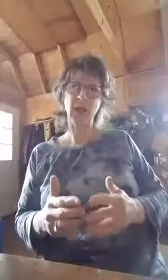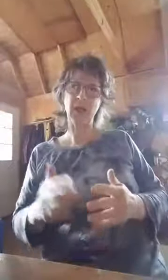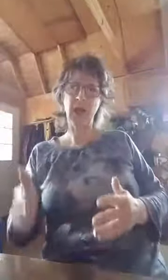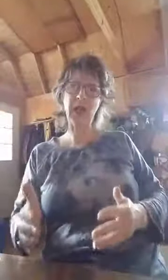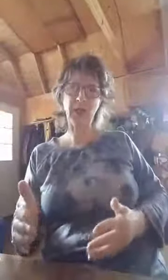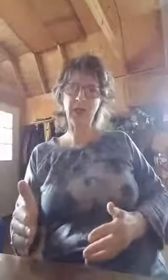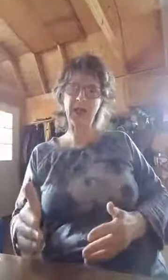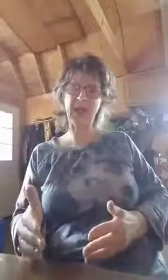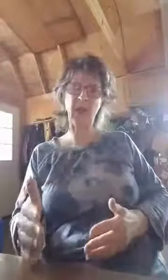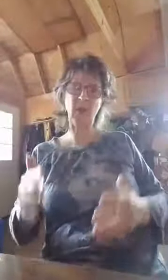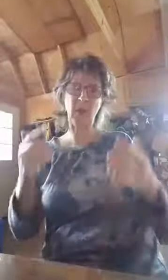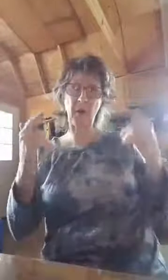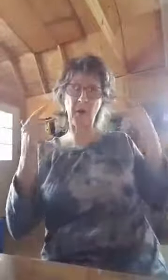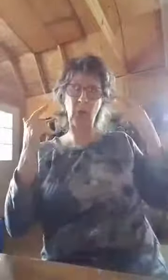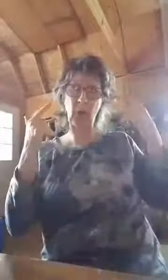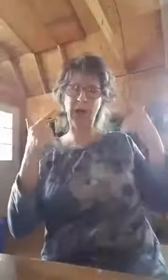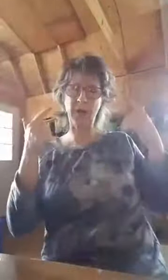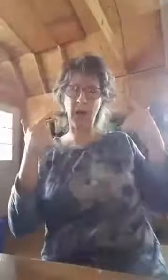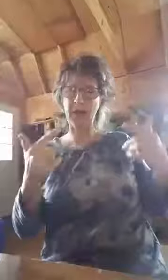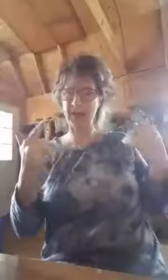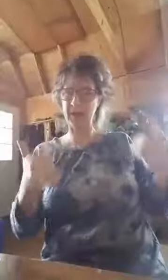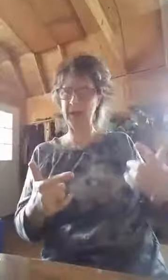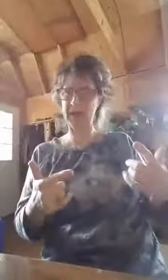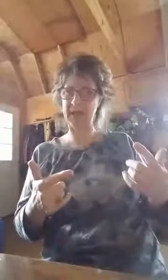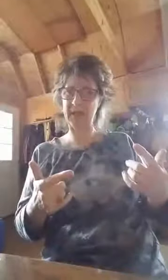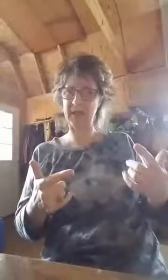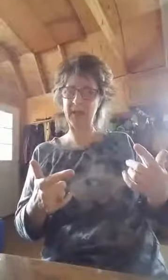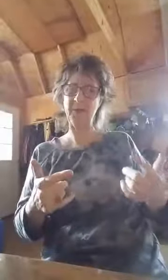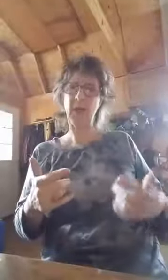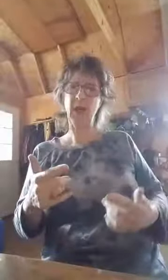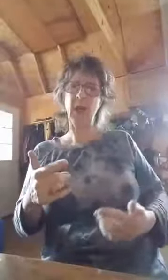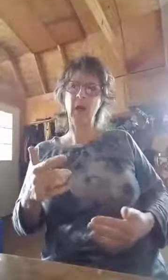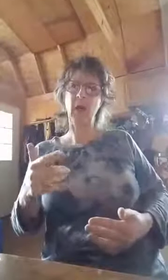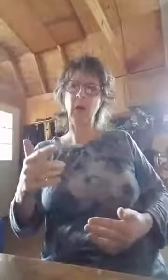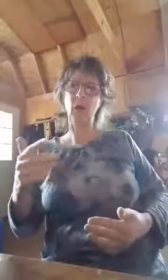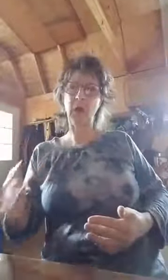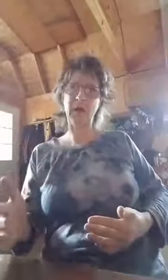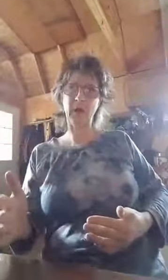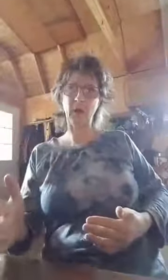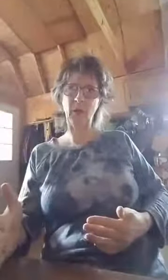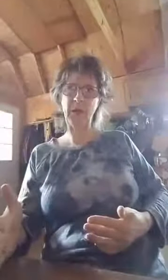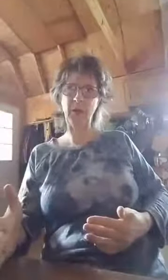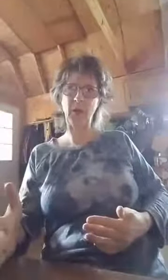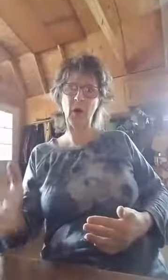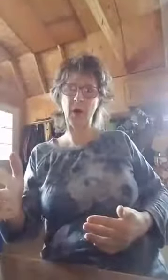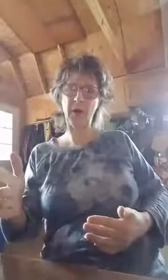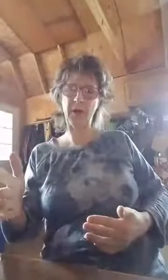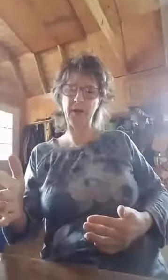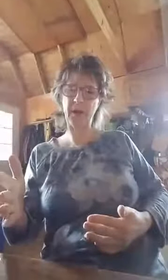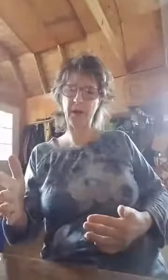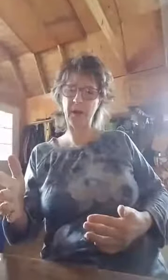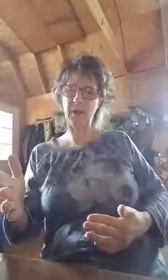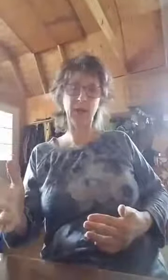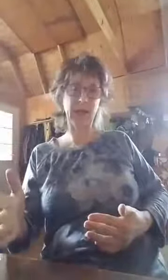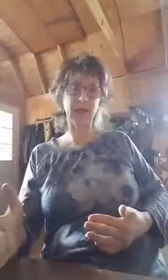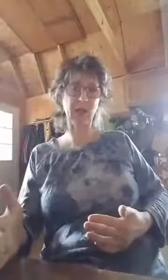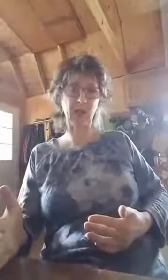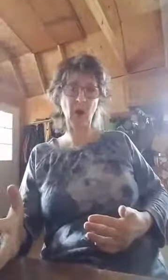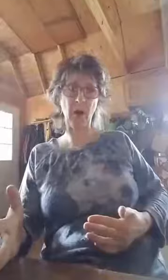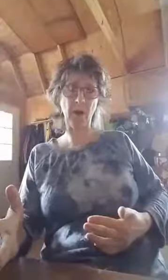90% of our brain possibilities when we were on, uh, because of the fall.